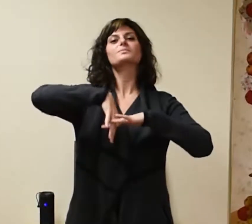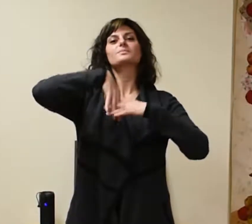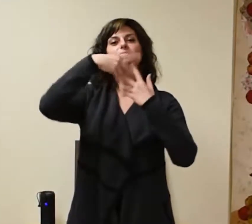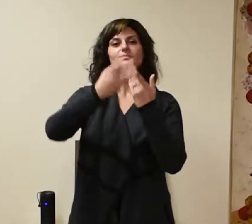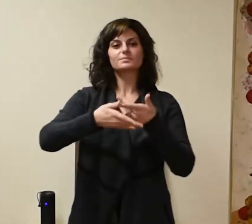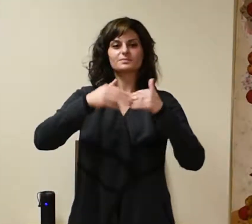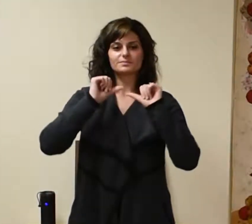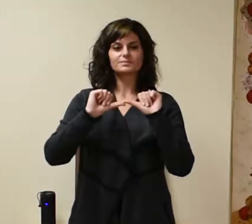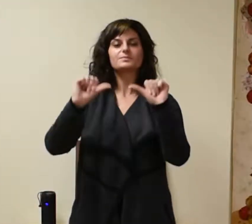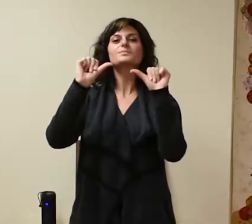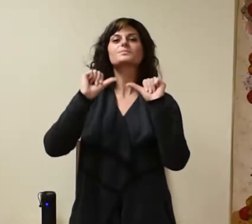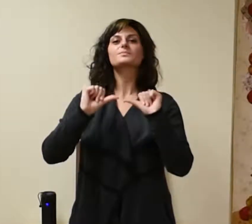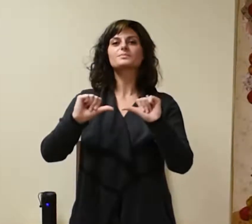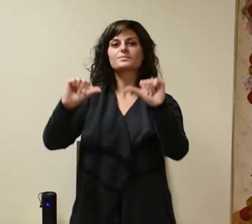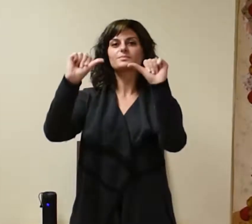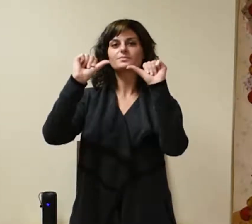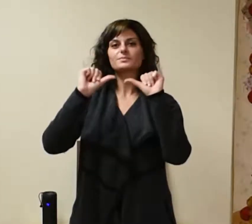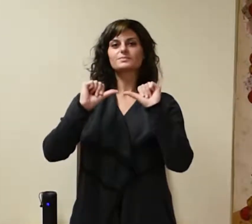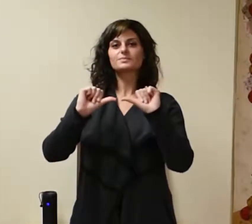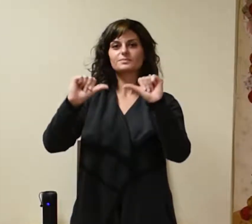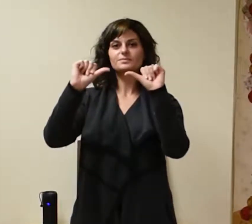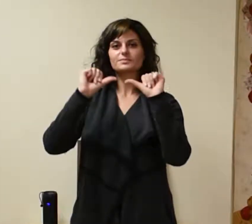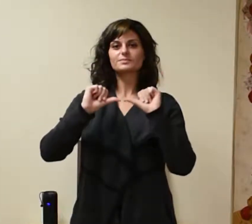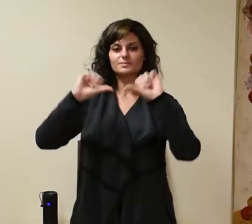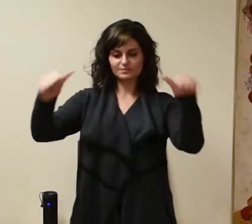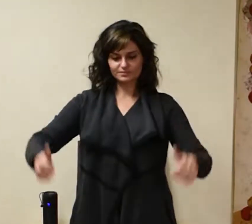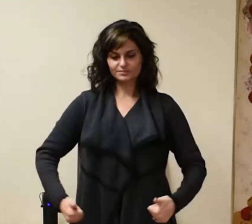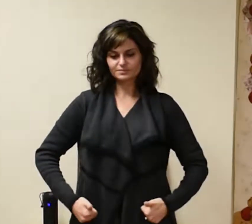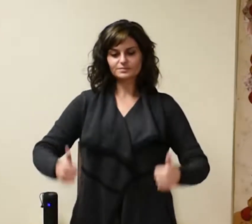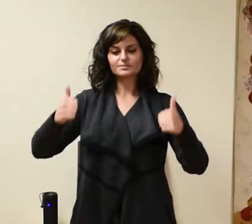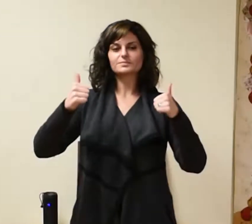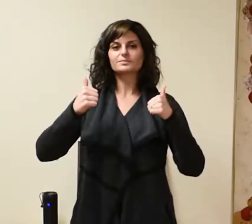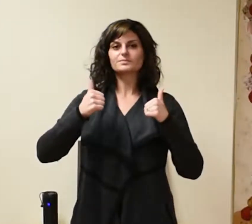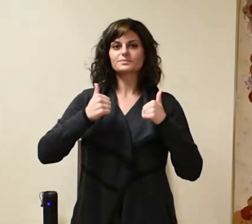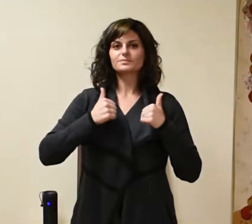our life on the run